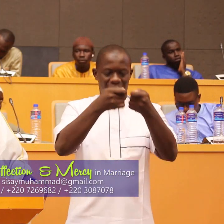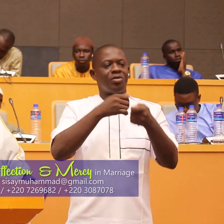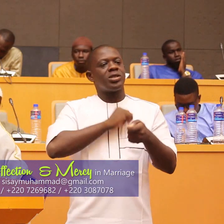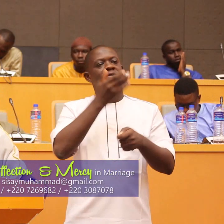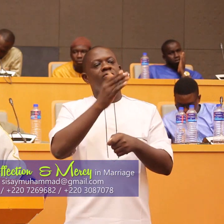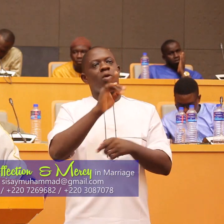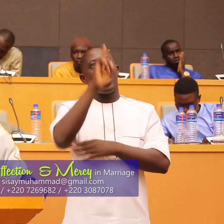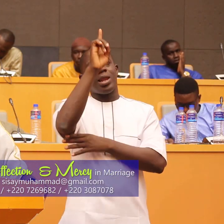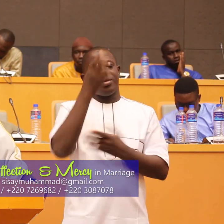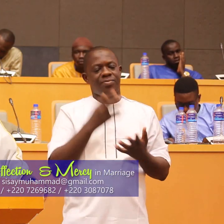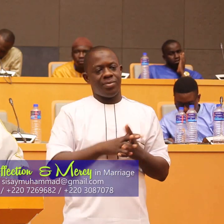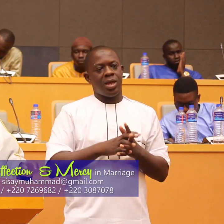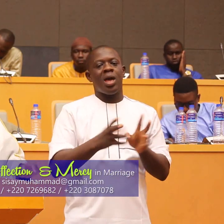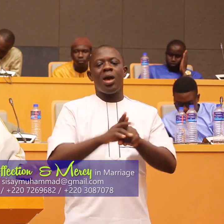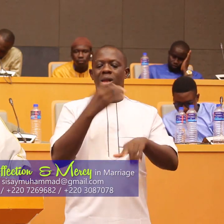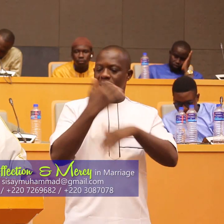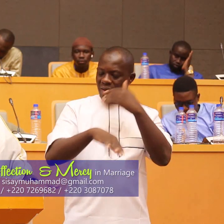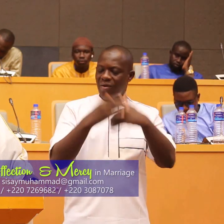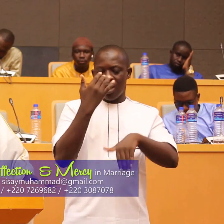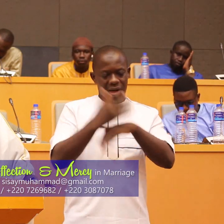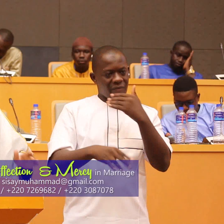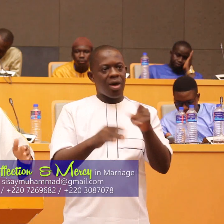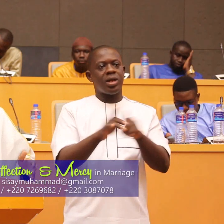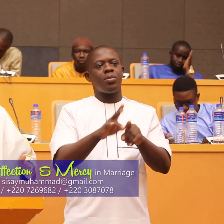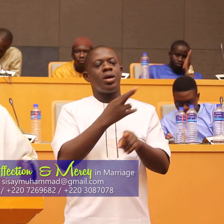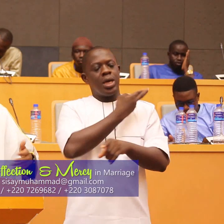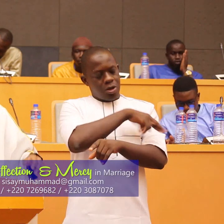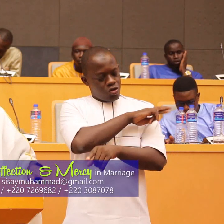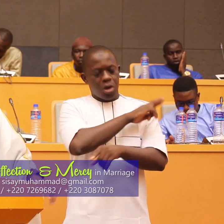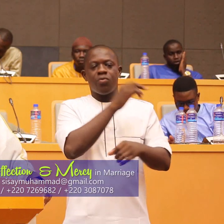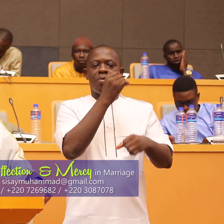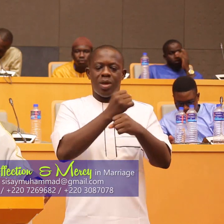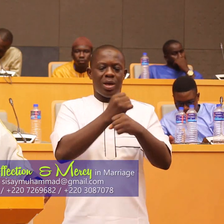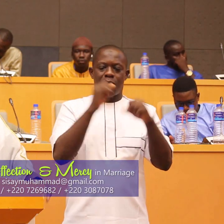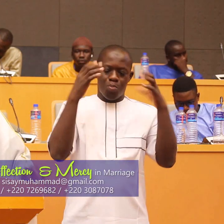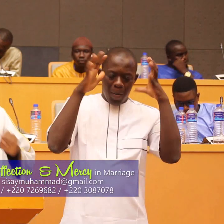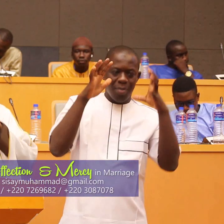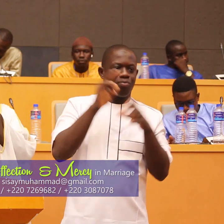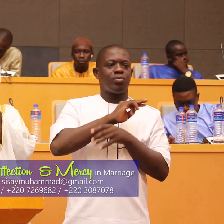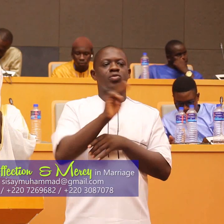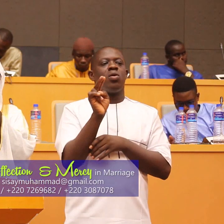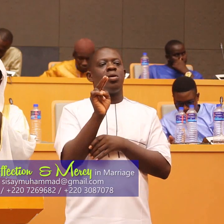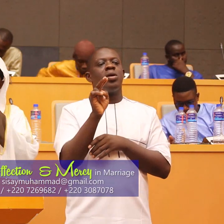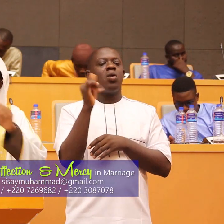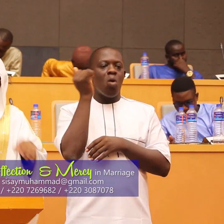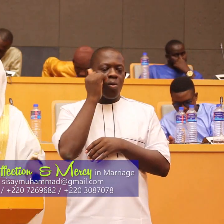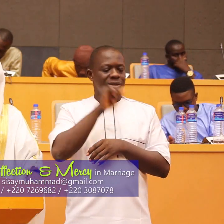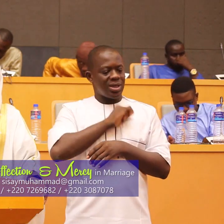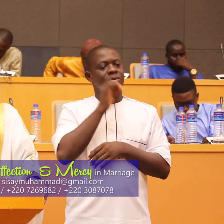subhanahu and never this religion is the religion of creating fitna i always say this